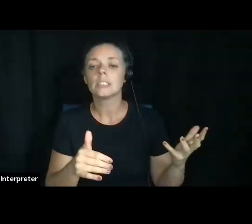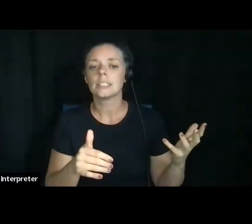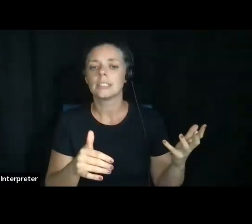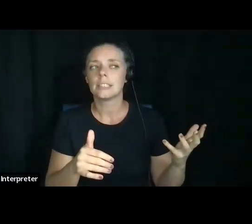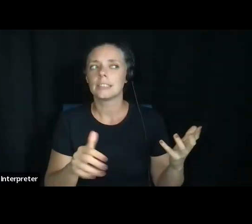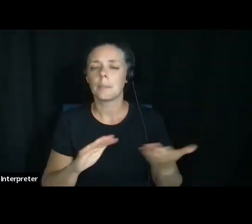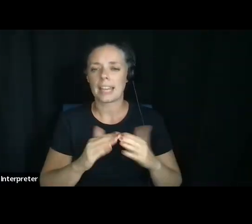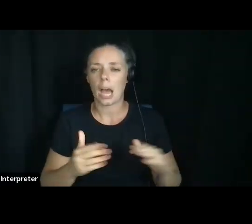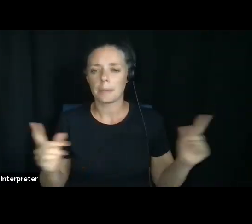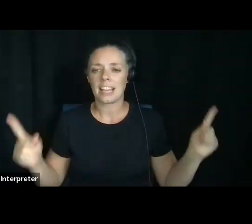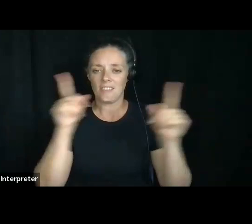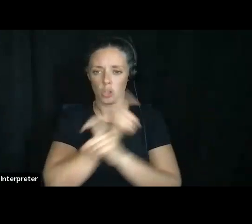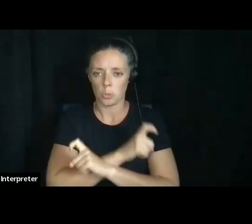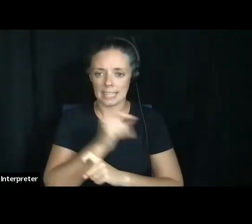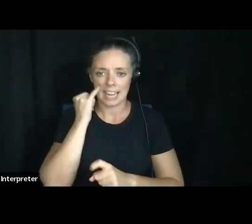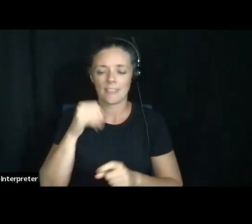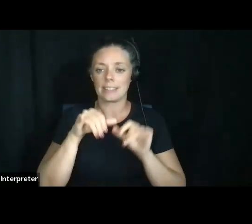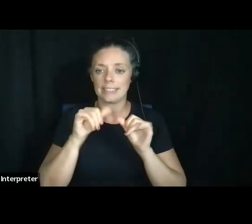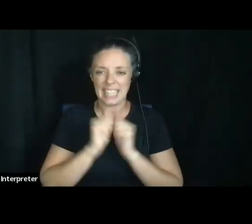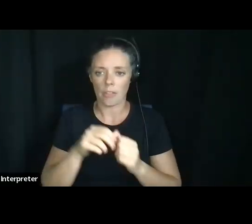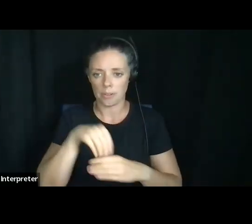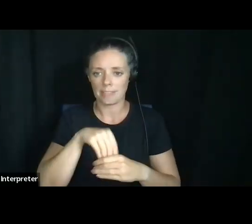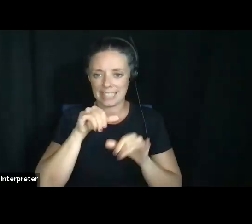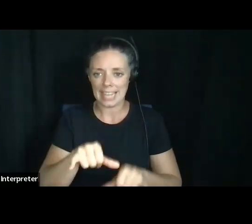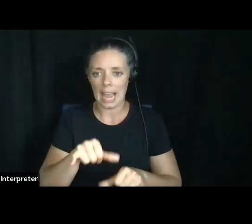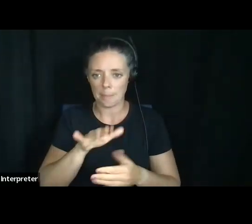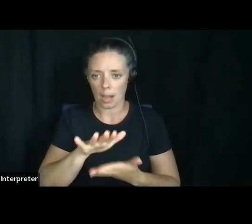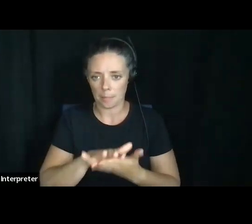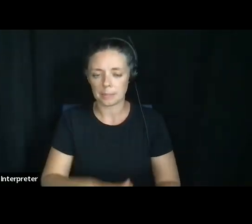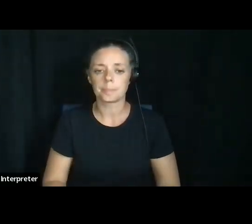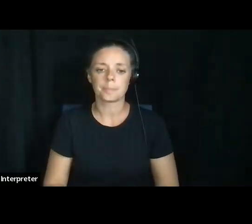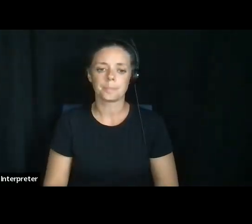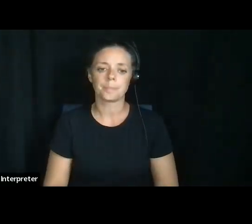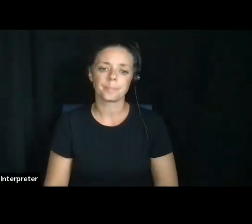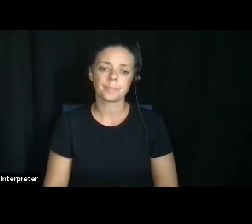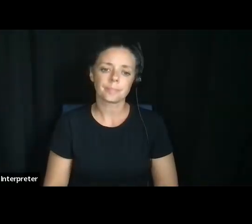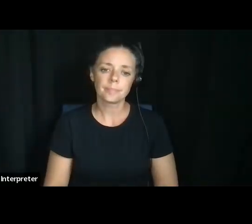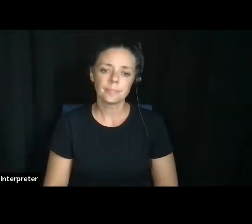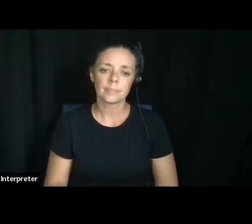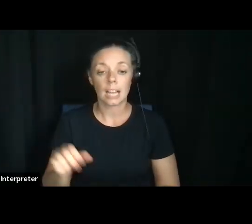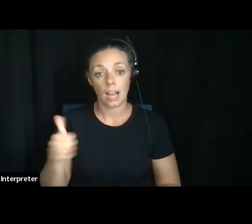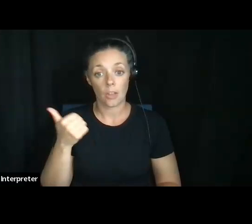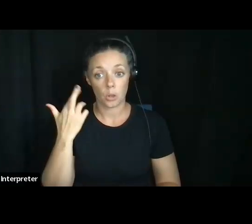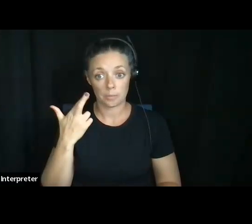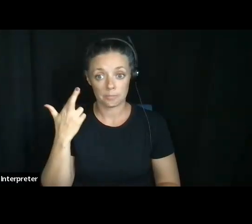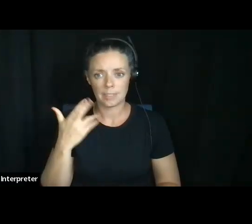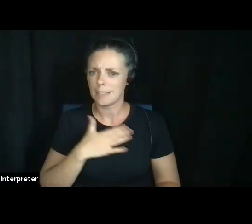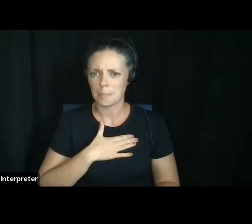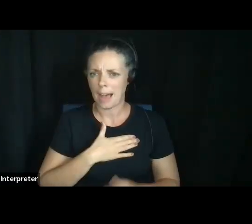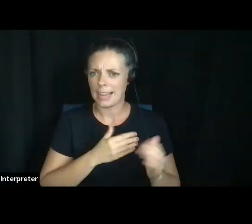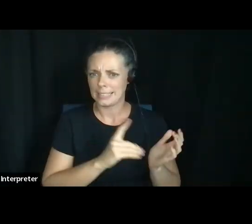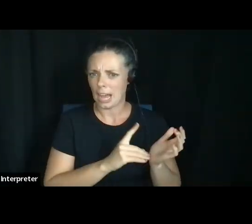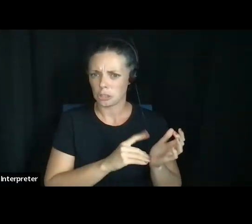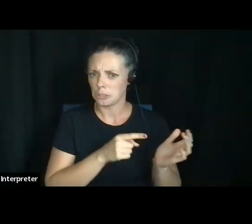If you try to put it together in the same document. The other reason is, um, my doctor doesn't need to know my